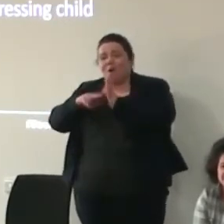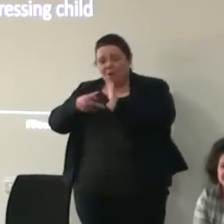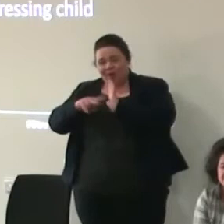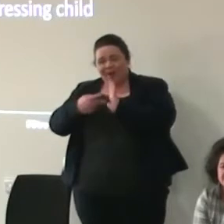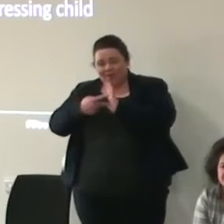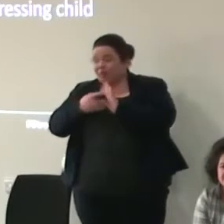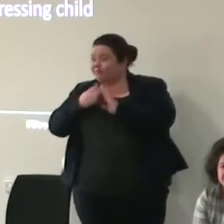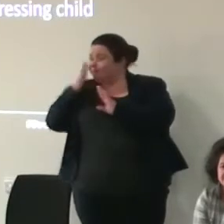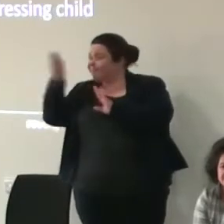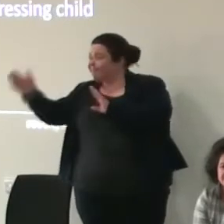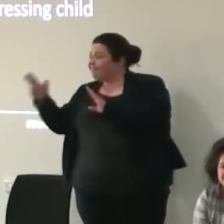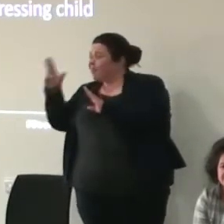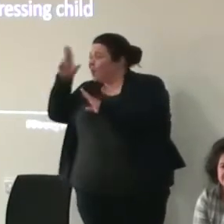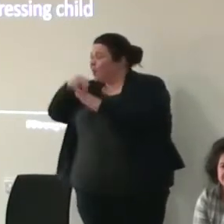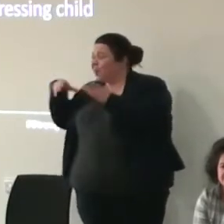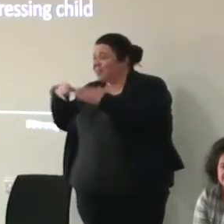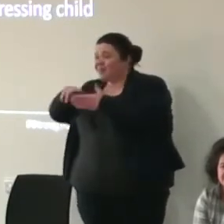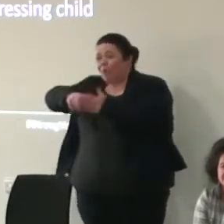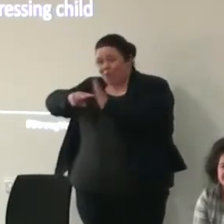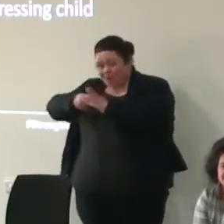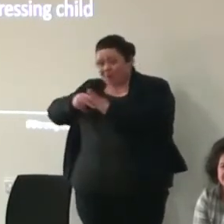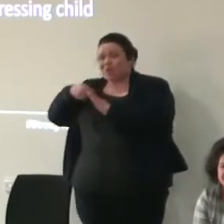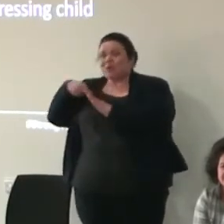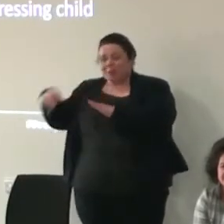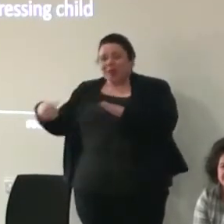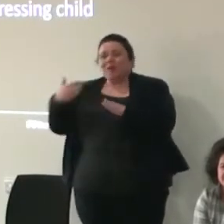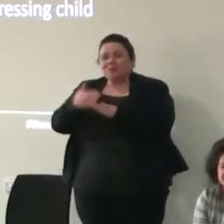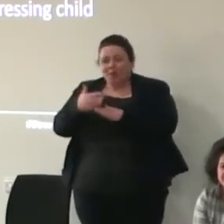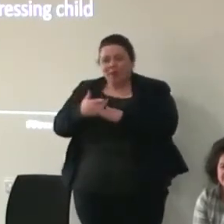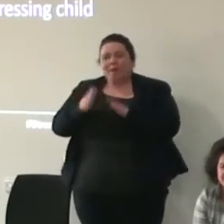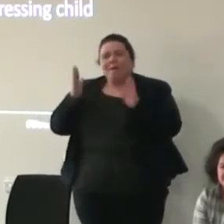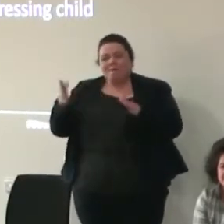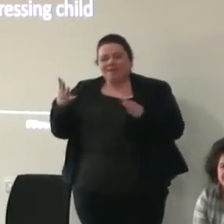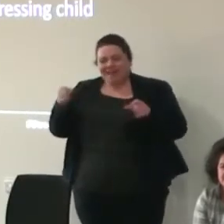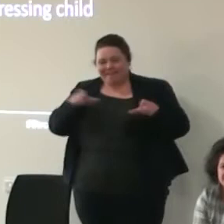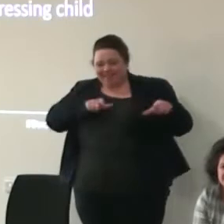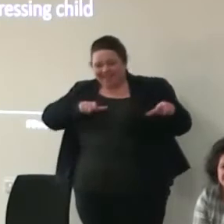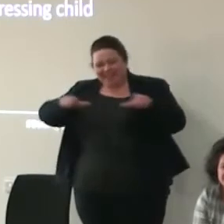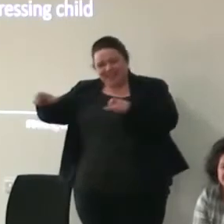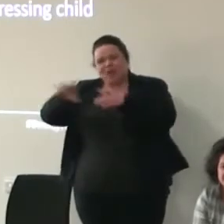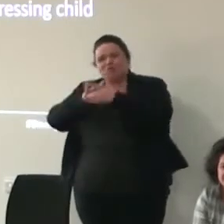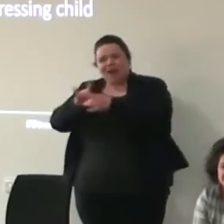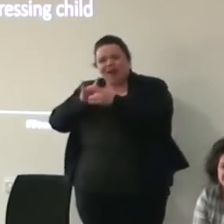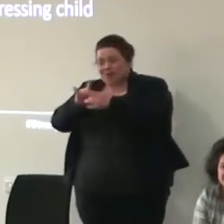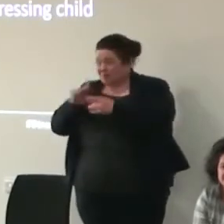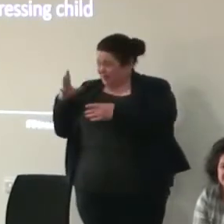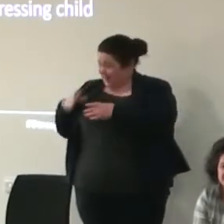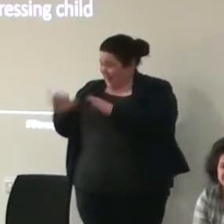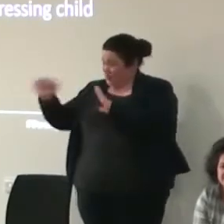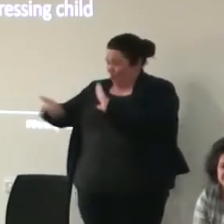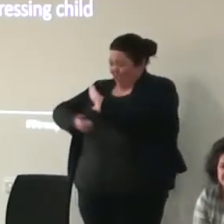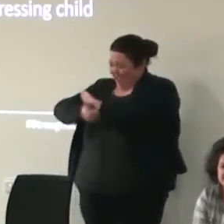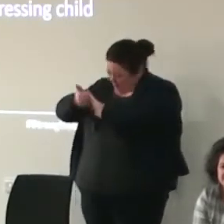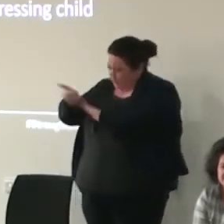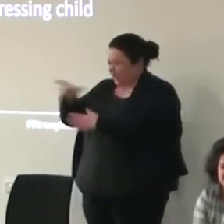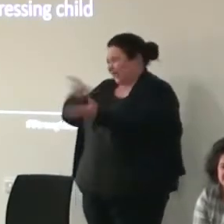to youth sector organizations when we're doing this kind of work because you have to have an existing relationship with the group we need your expertise to do